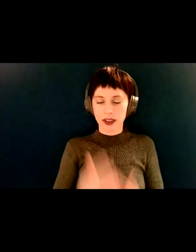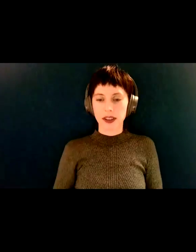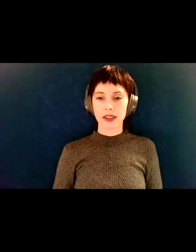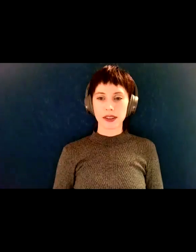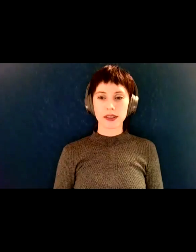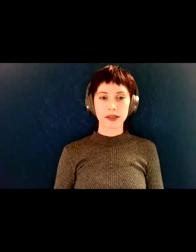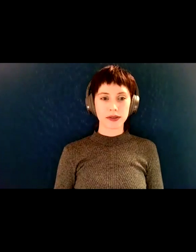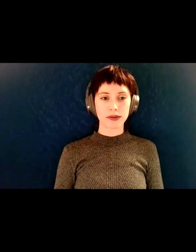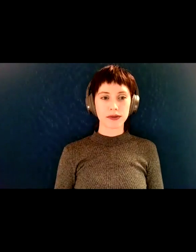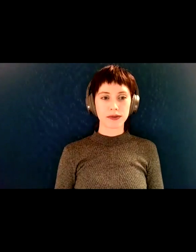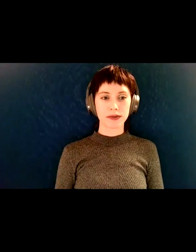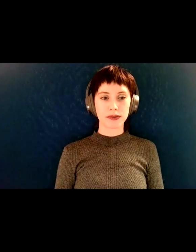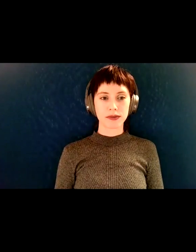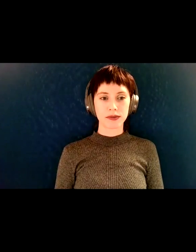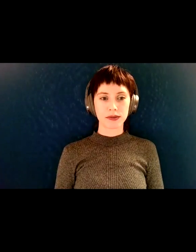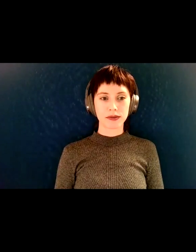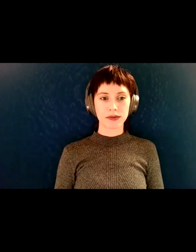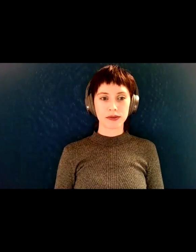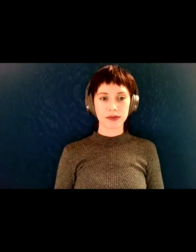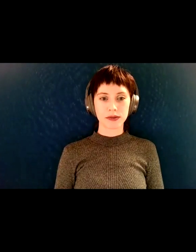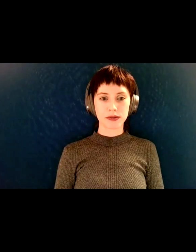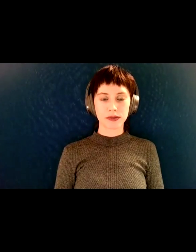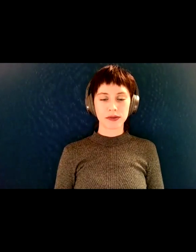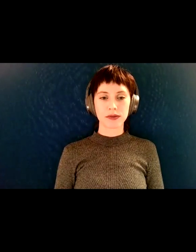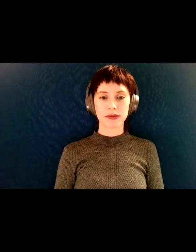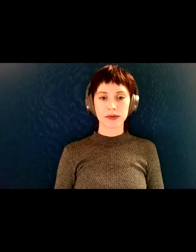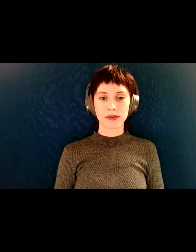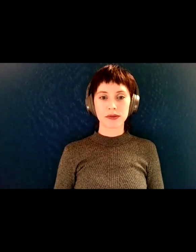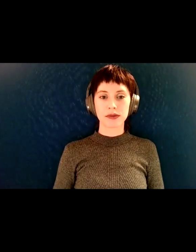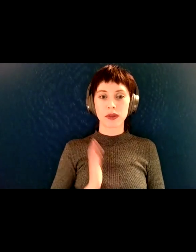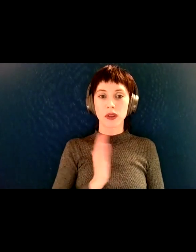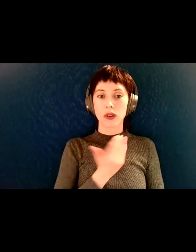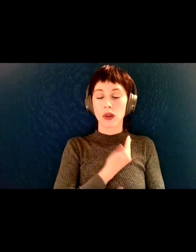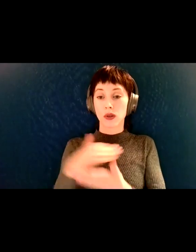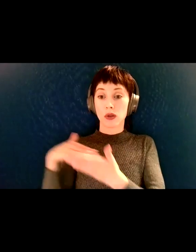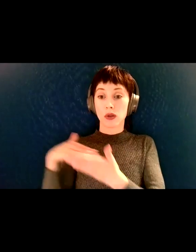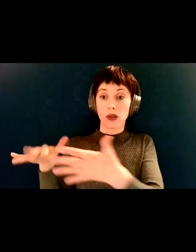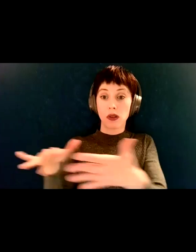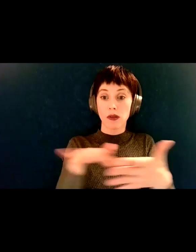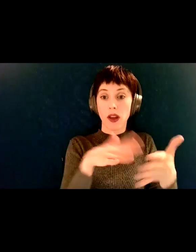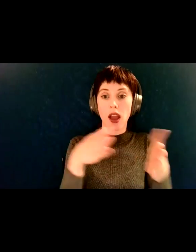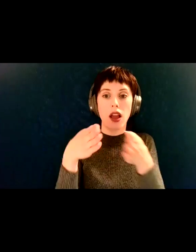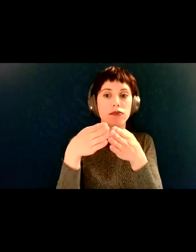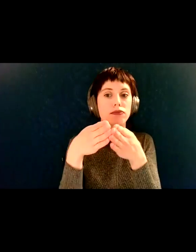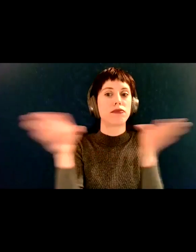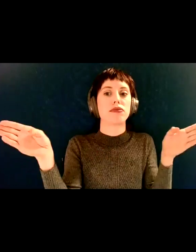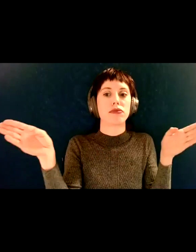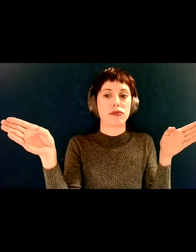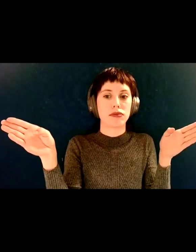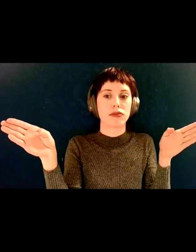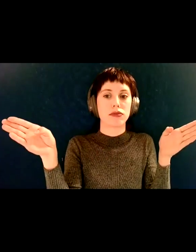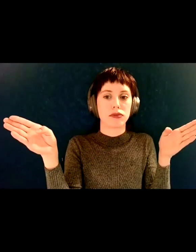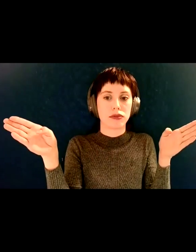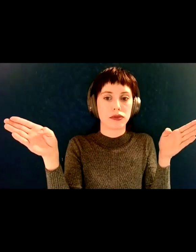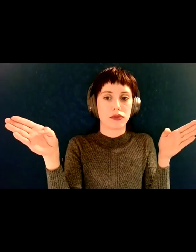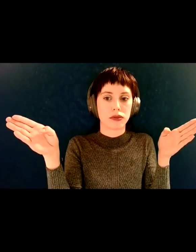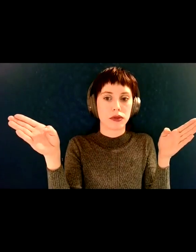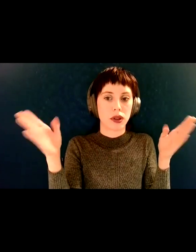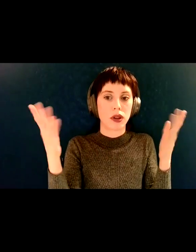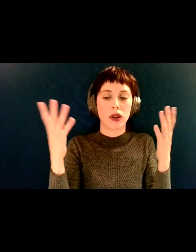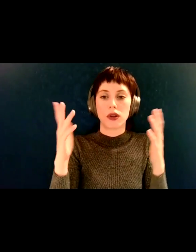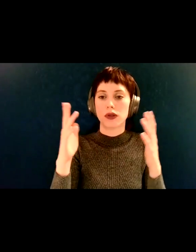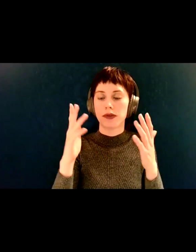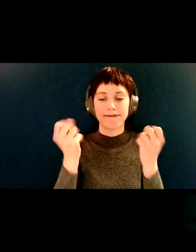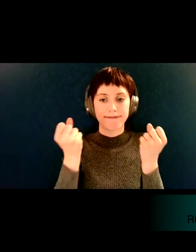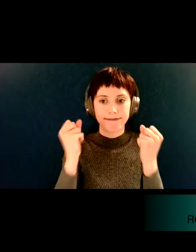is very broad. Our survey is very broad. It covers lots of topics. It covers many different topics.